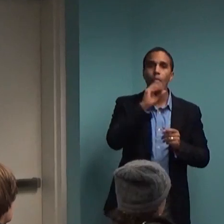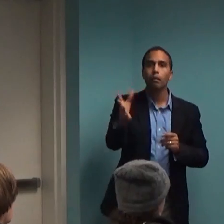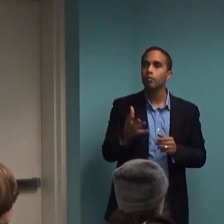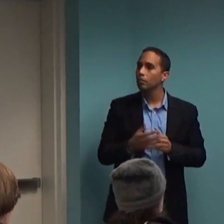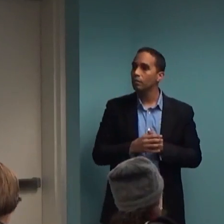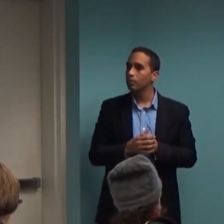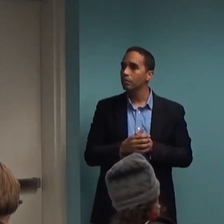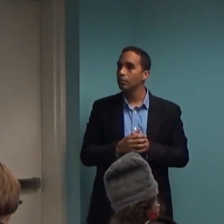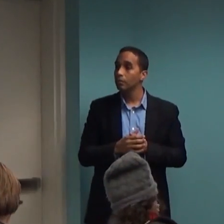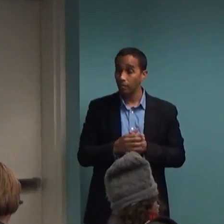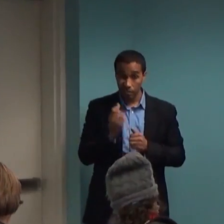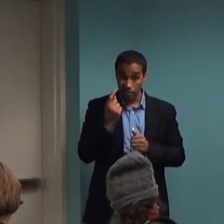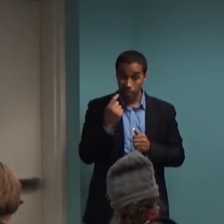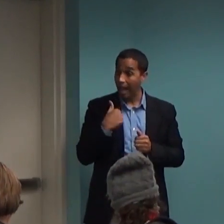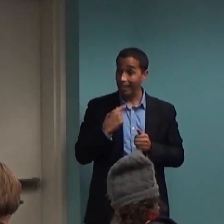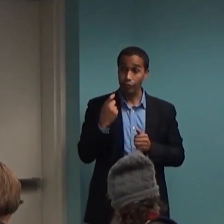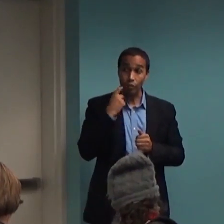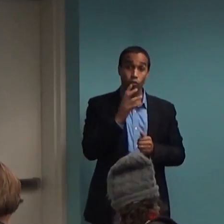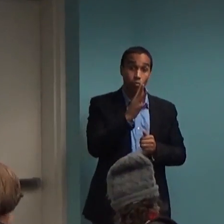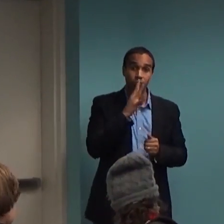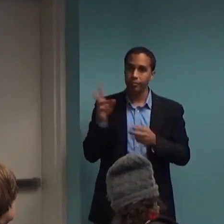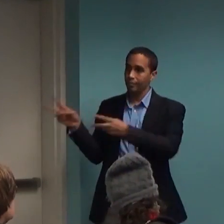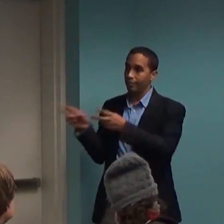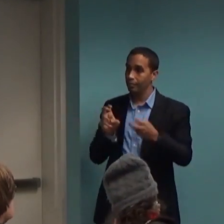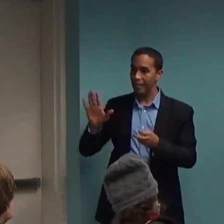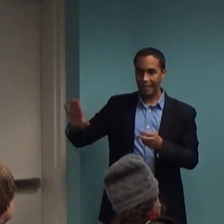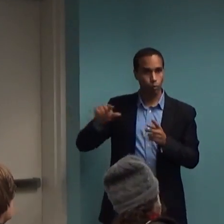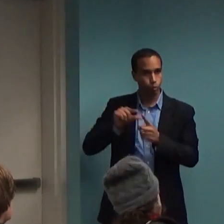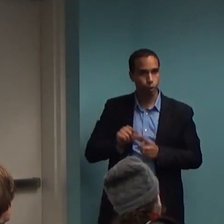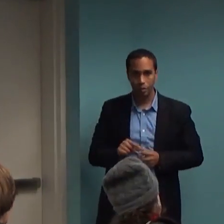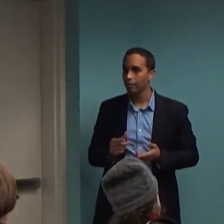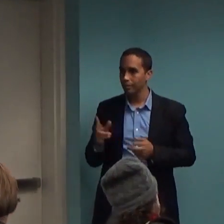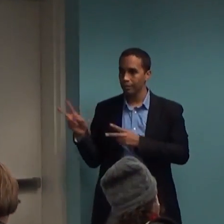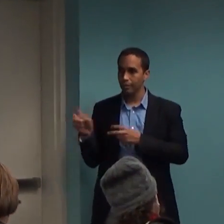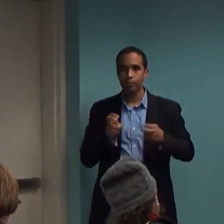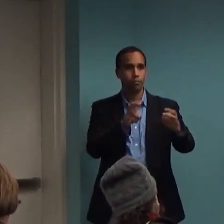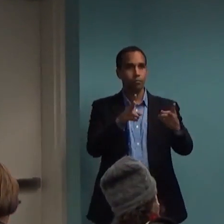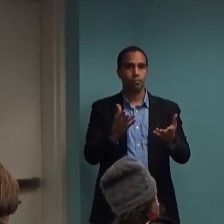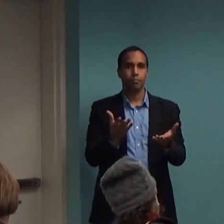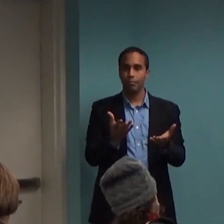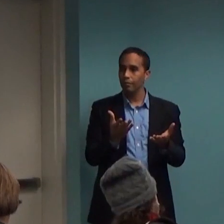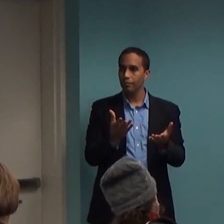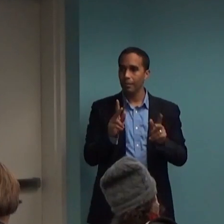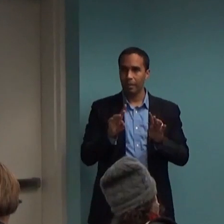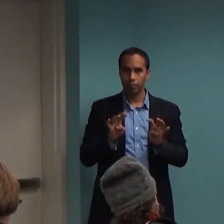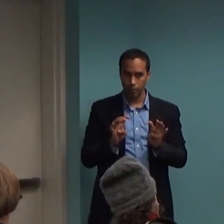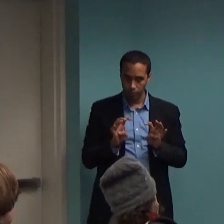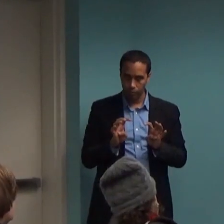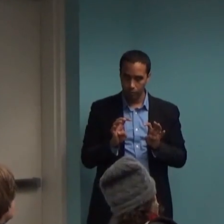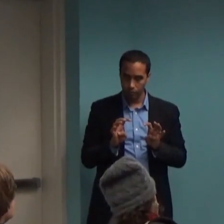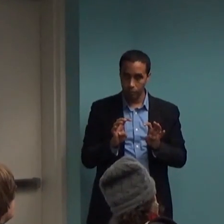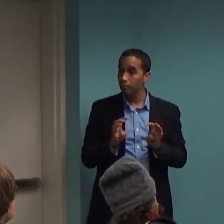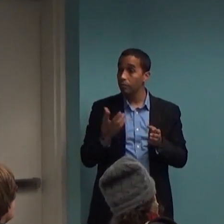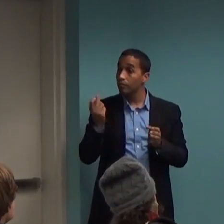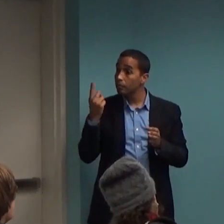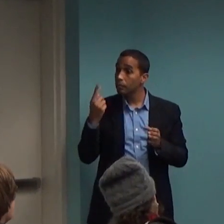something that is very well-known. And this is based on data collected on maybe 200,000 or more